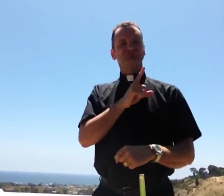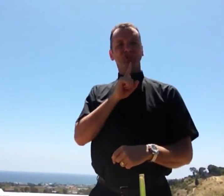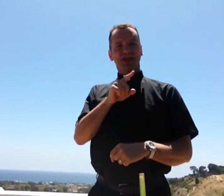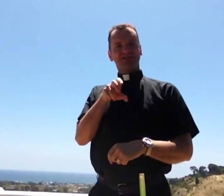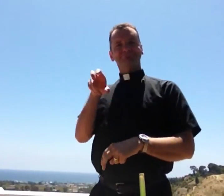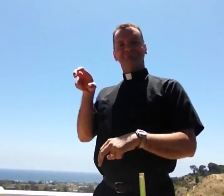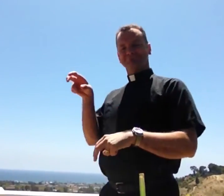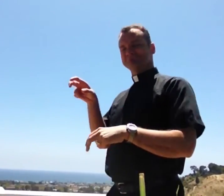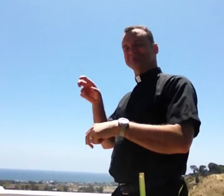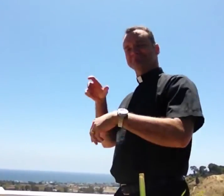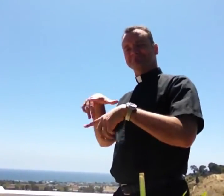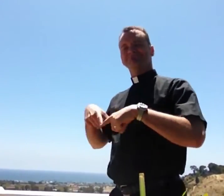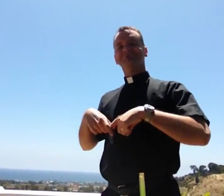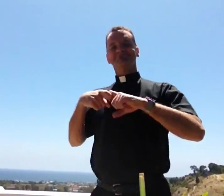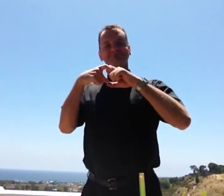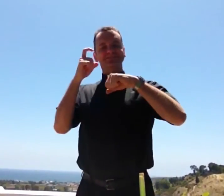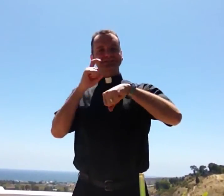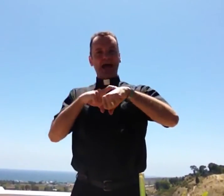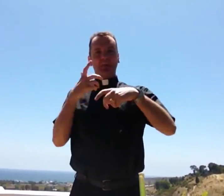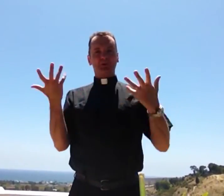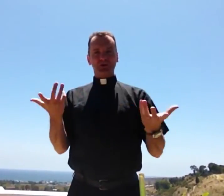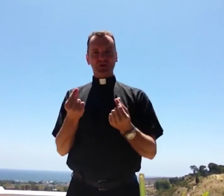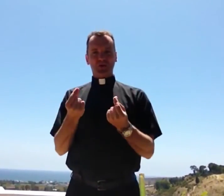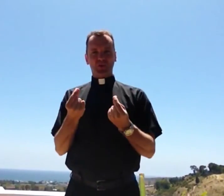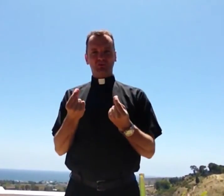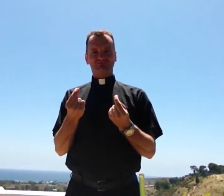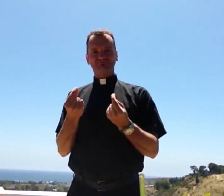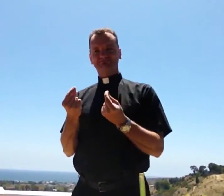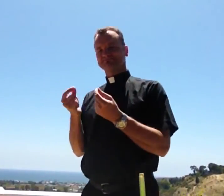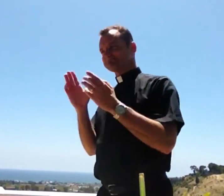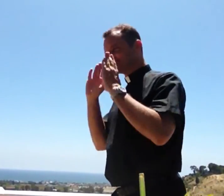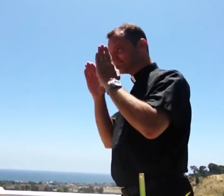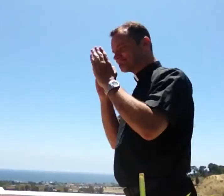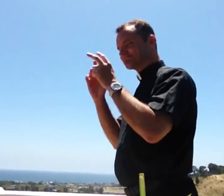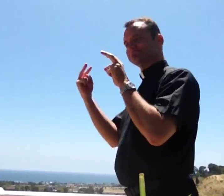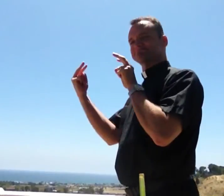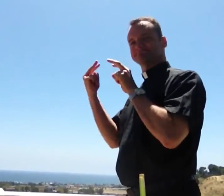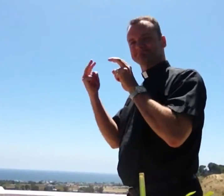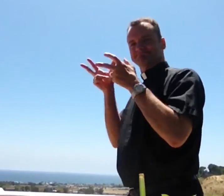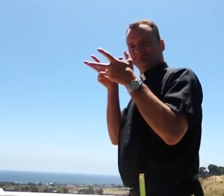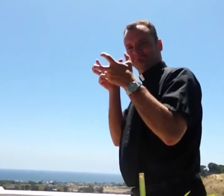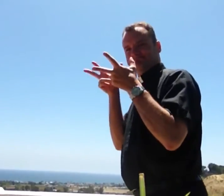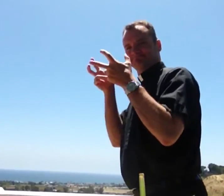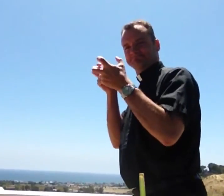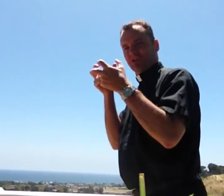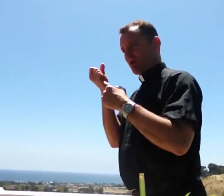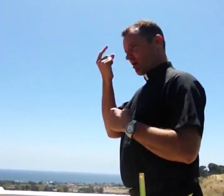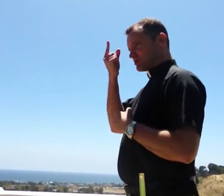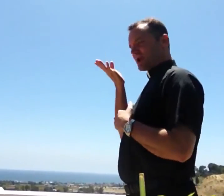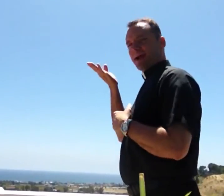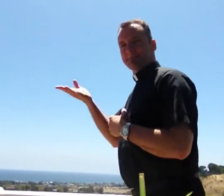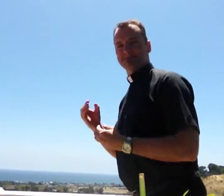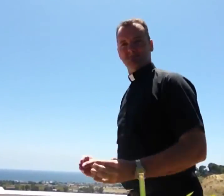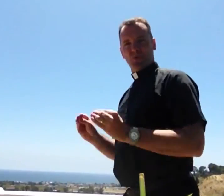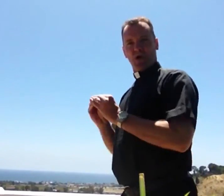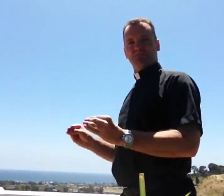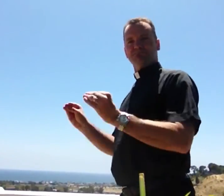She really has a great effect on him because she takes time to sit with him, to listen to him, to